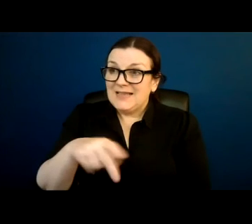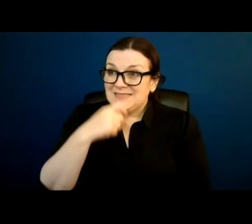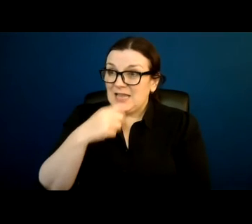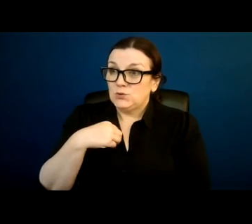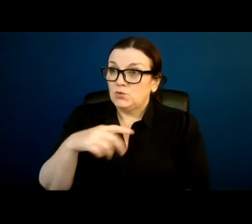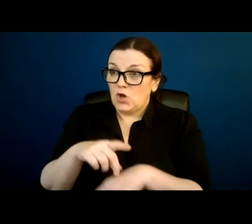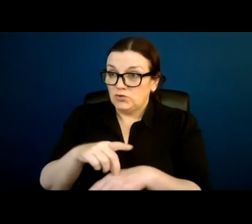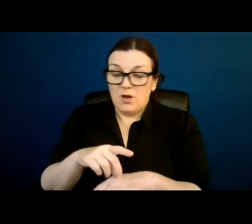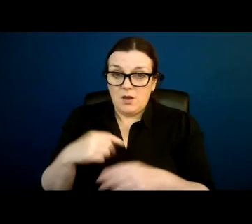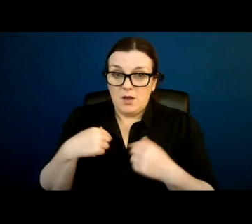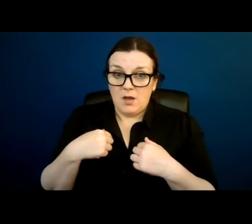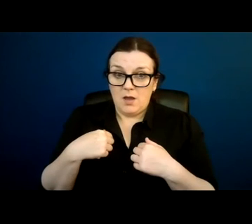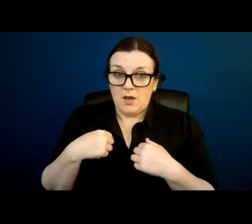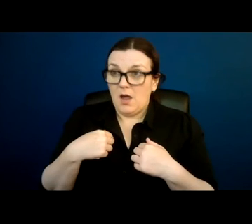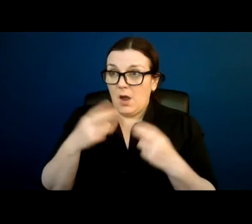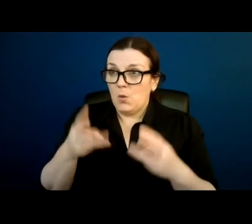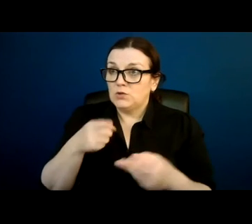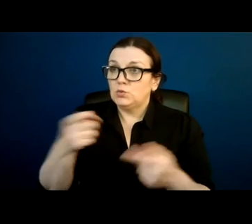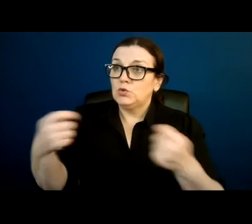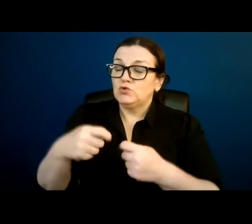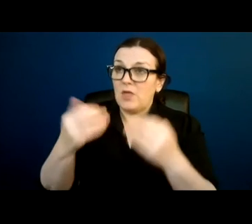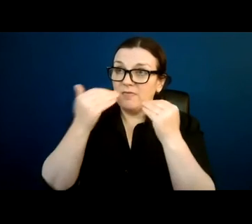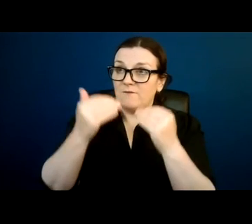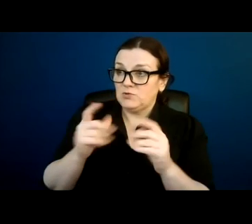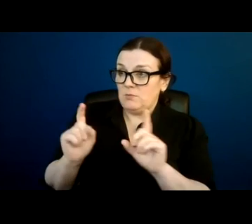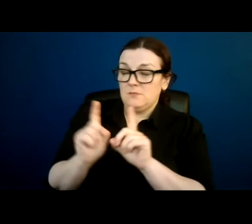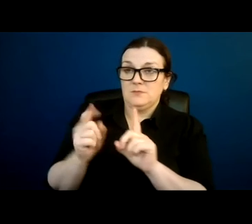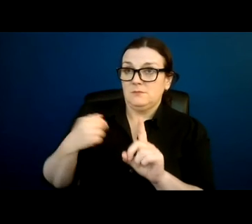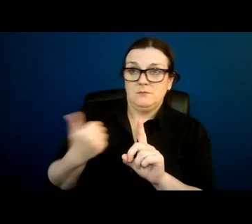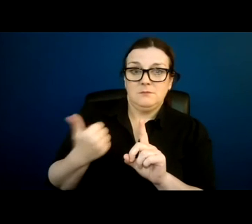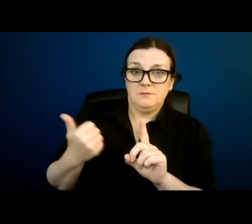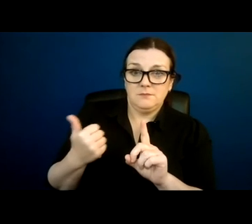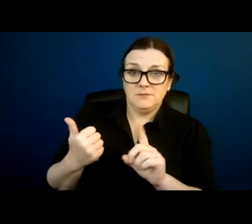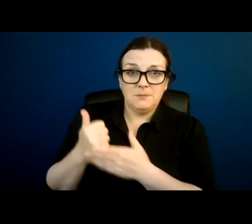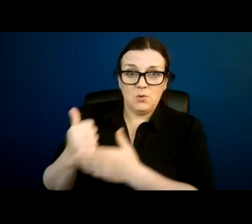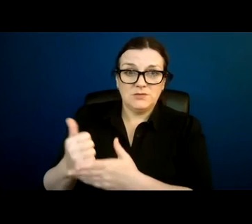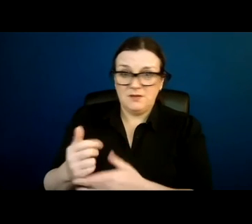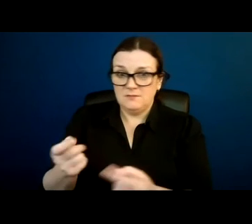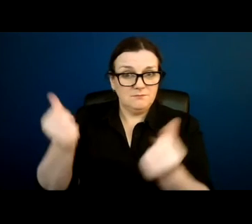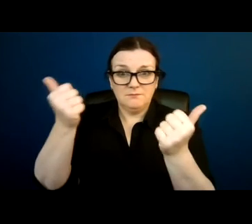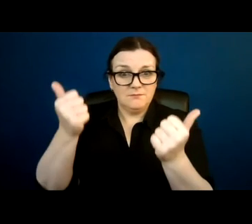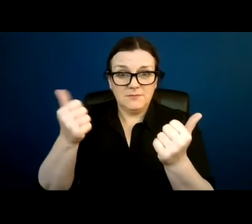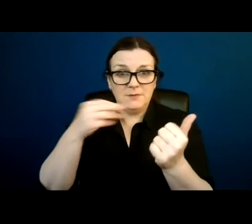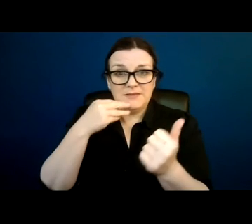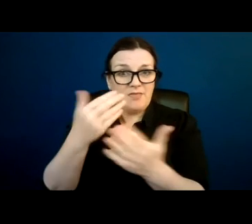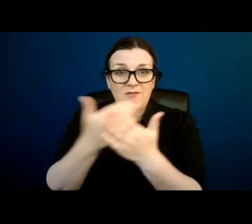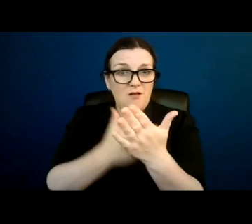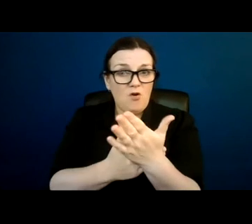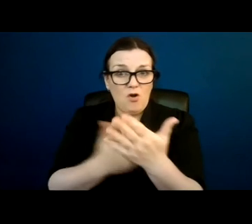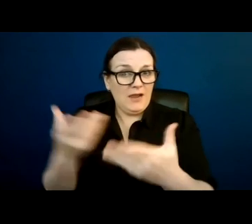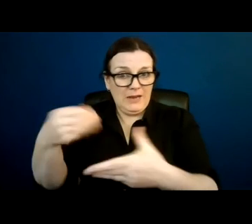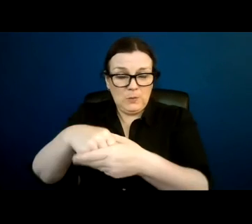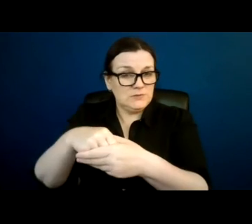want you to share information with my supporter. And just like that, the existing law encompasses